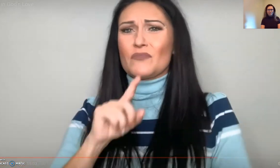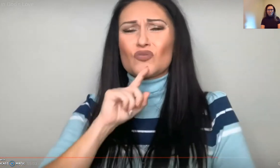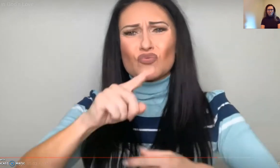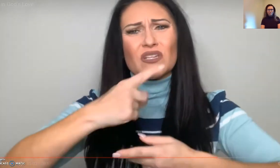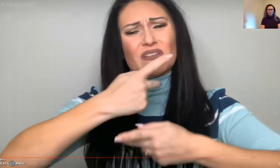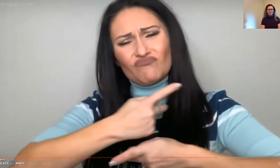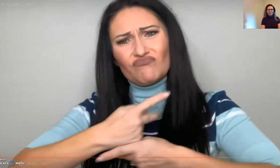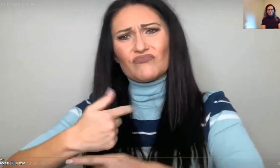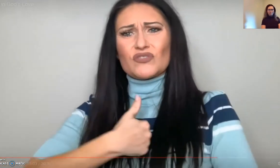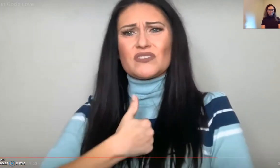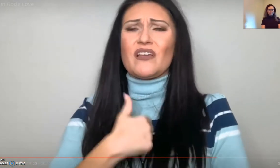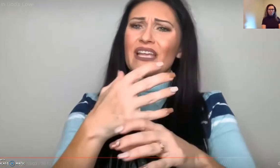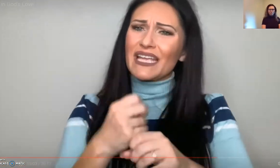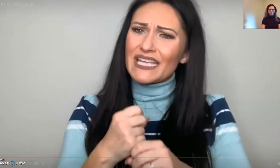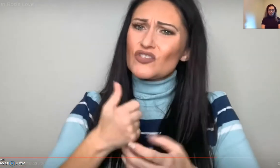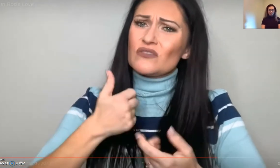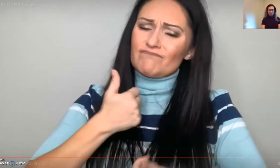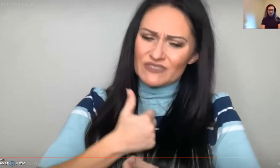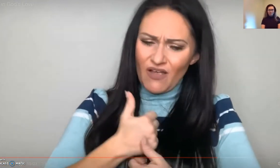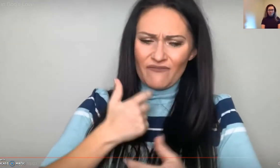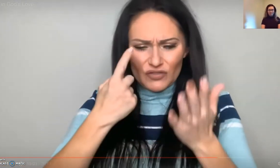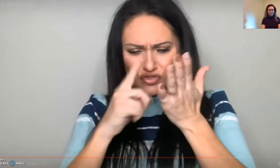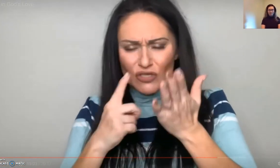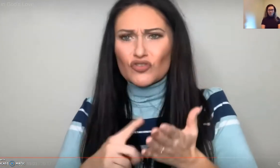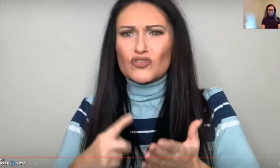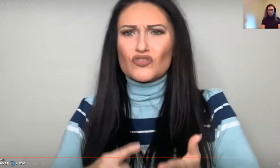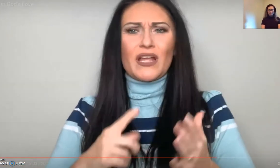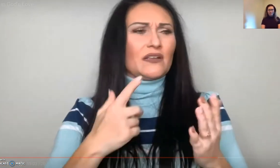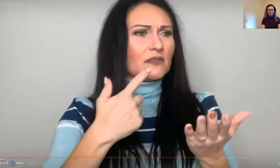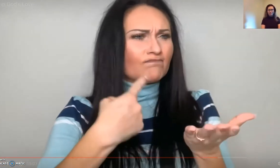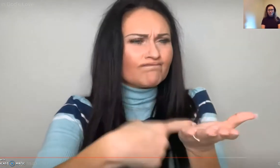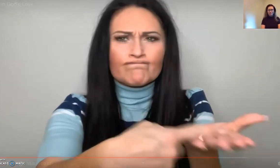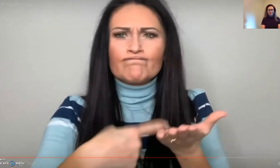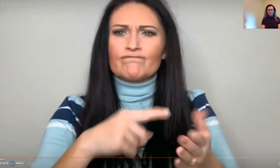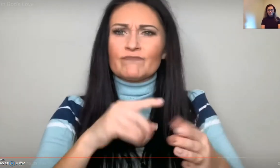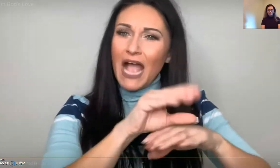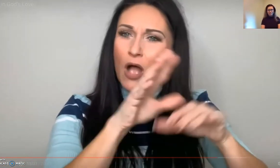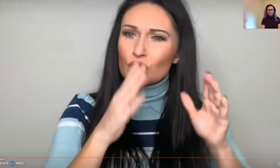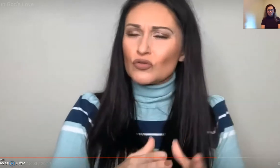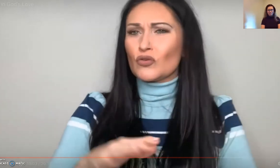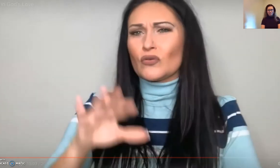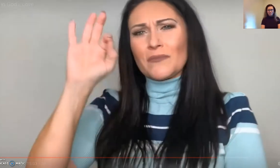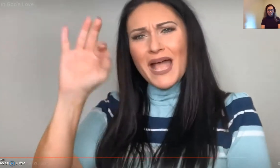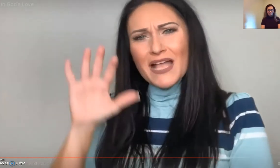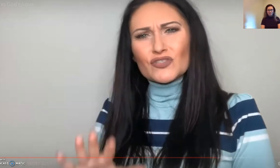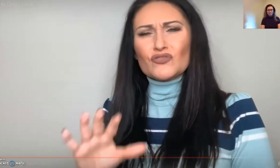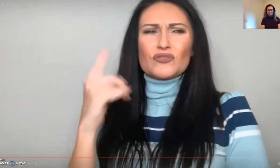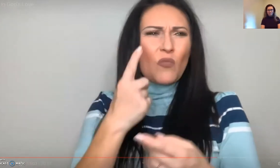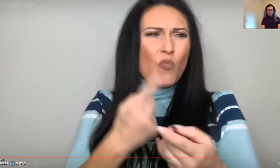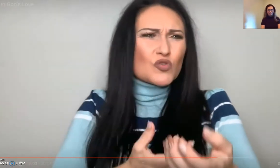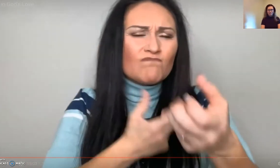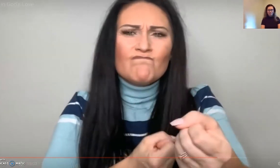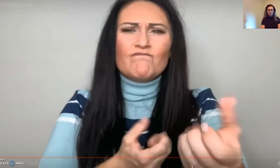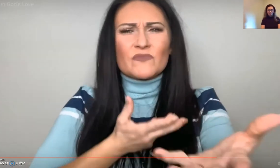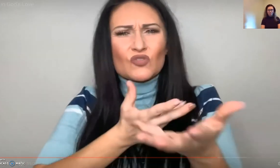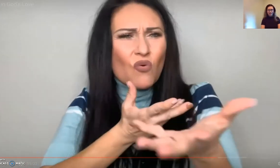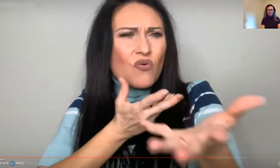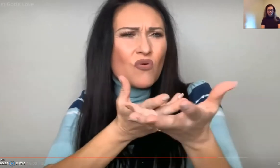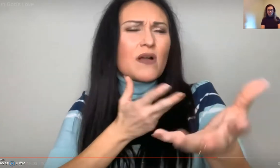If you need to let people know that you're trying to take care of yourself, that's fine. Just discuss with them, with a counselor or a pastor or